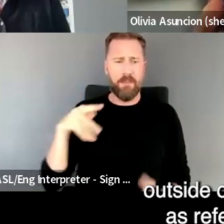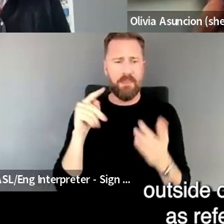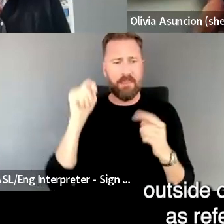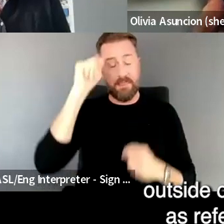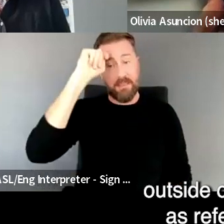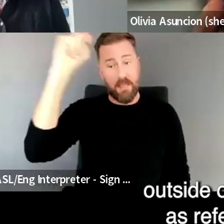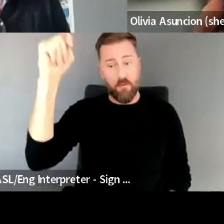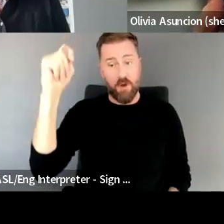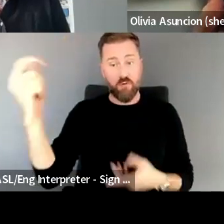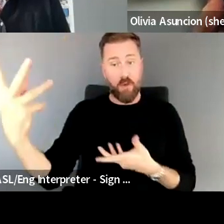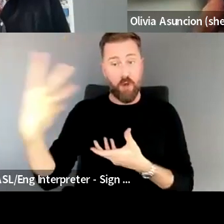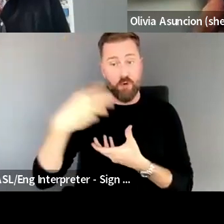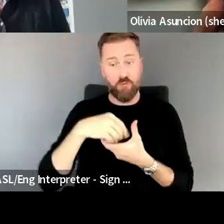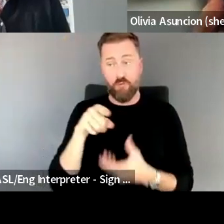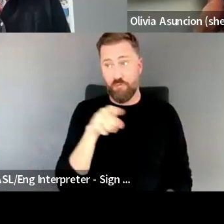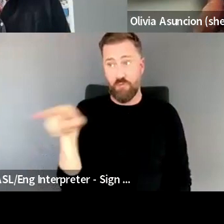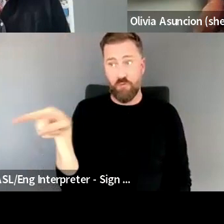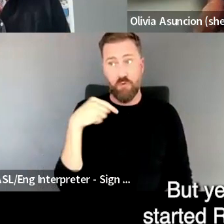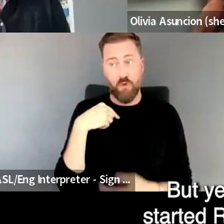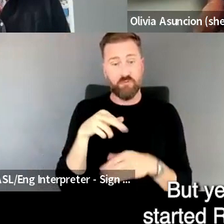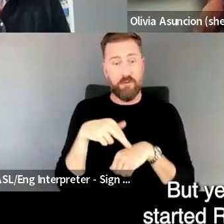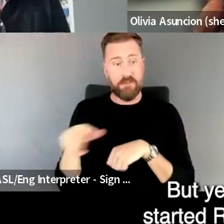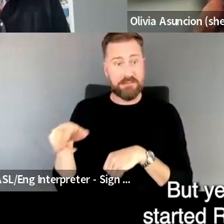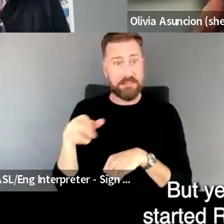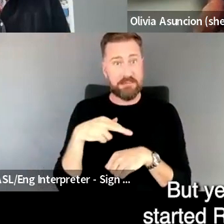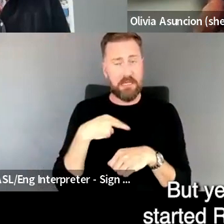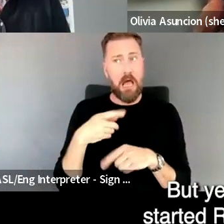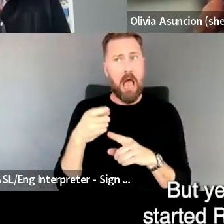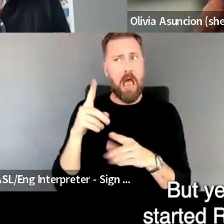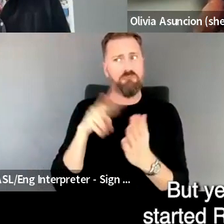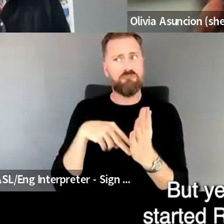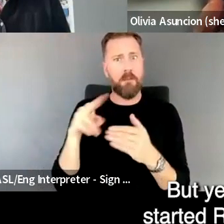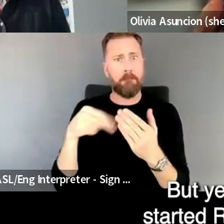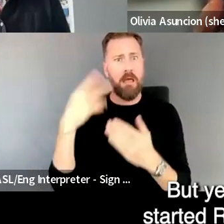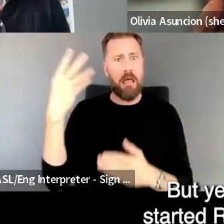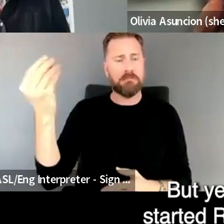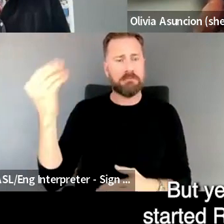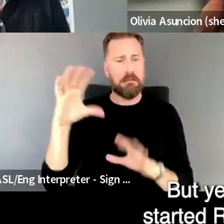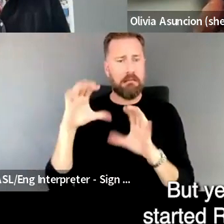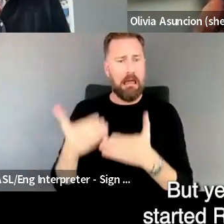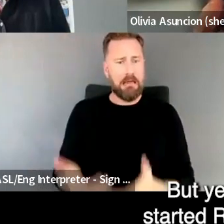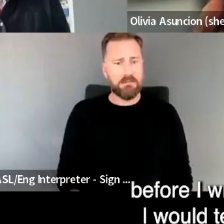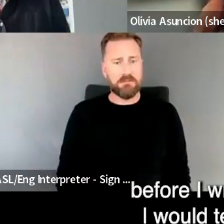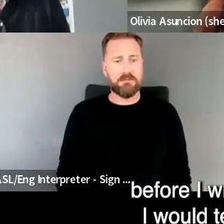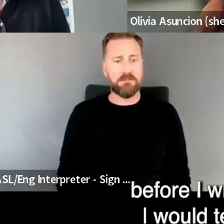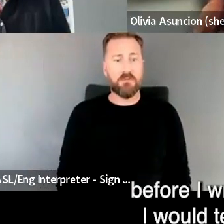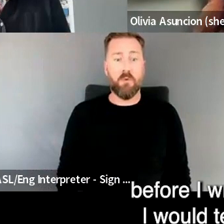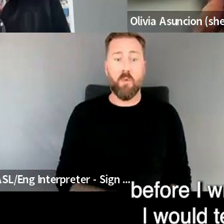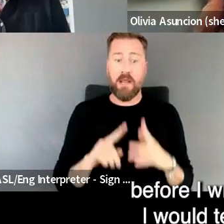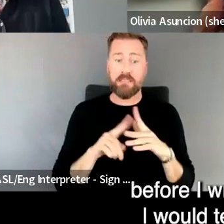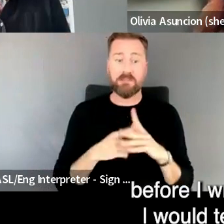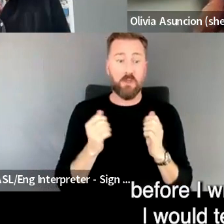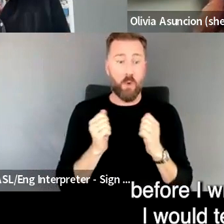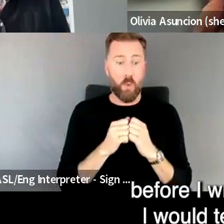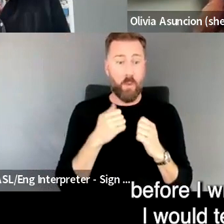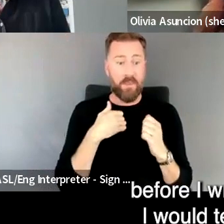references in that. Um, but yeah, like when I started rebirth garments, before I wrote